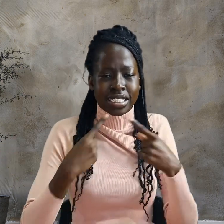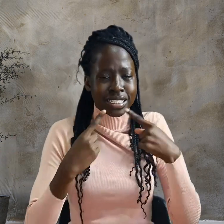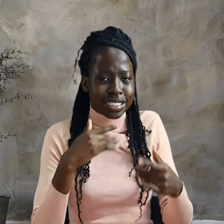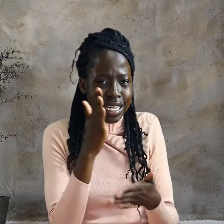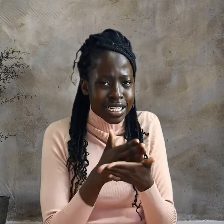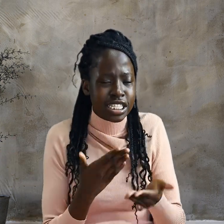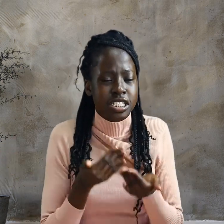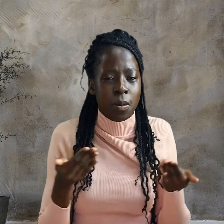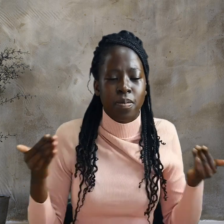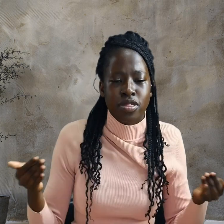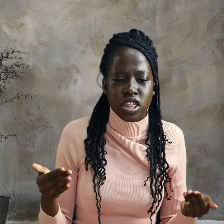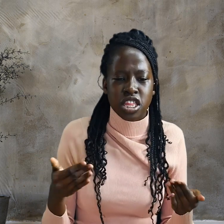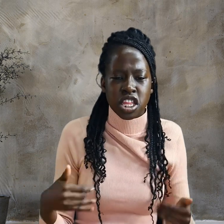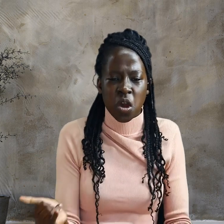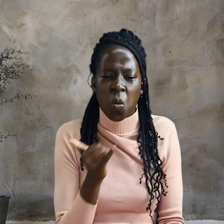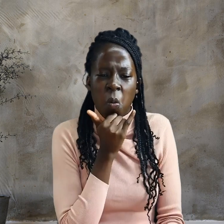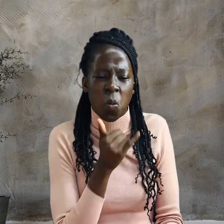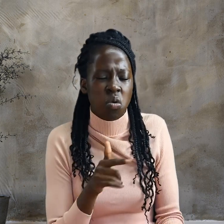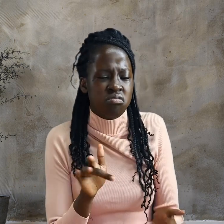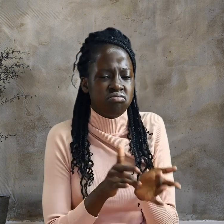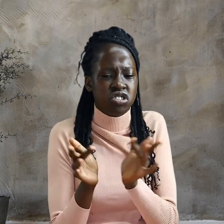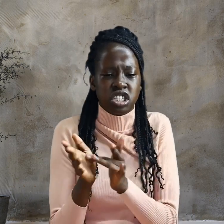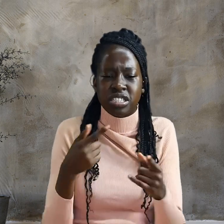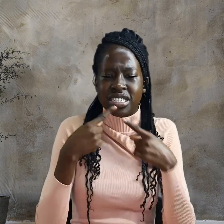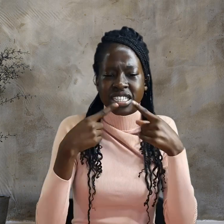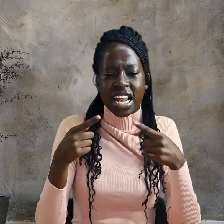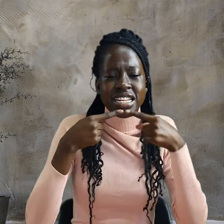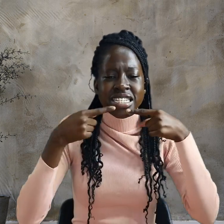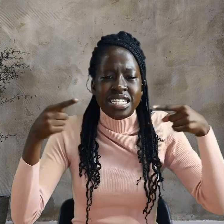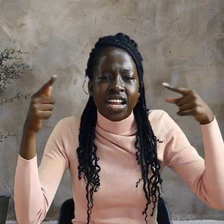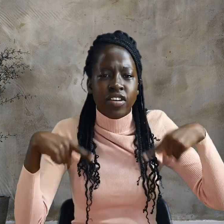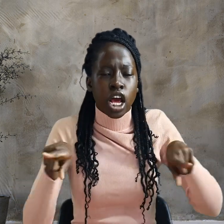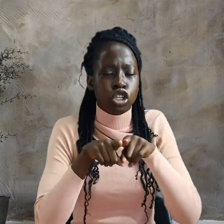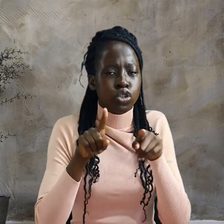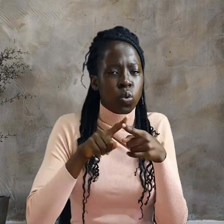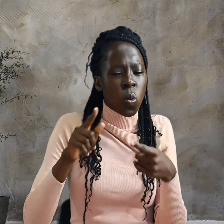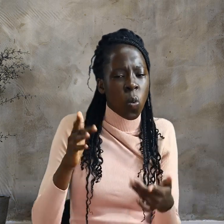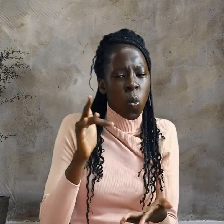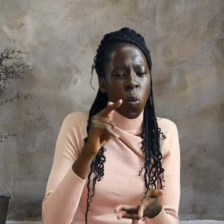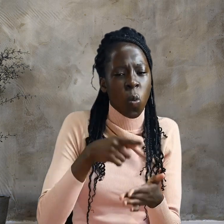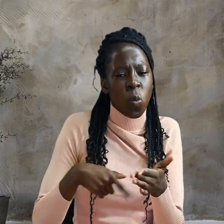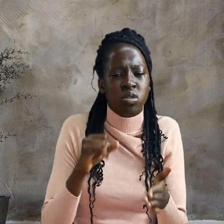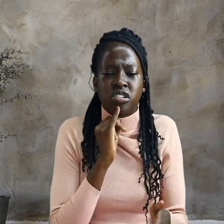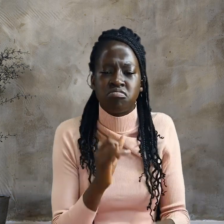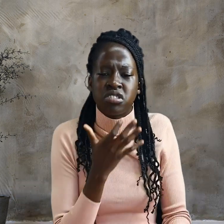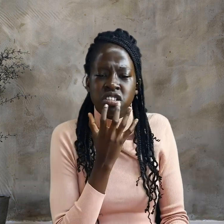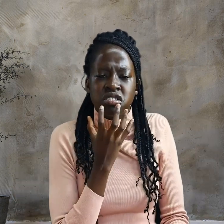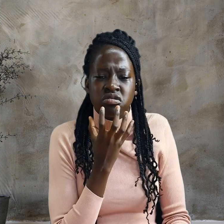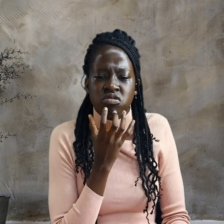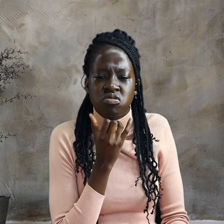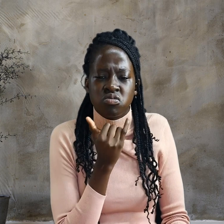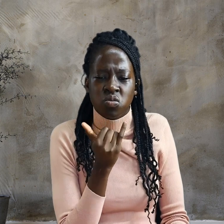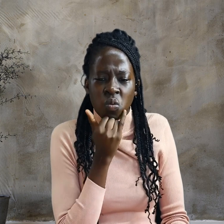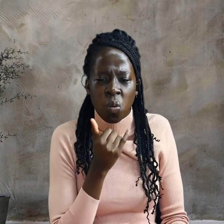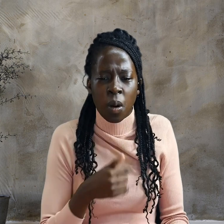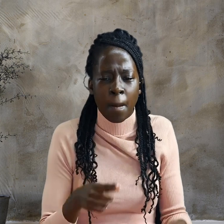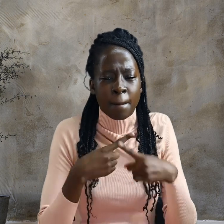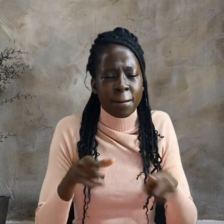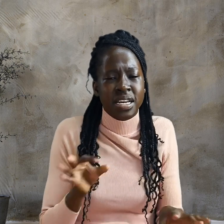replied, testify as to what is wrong. But if I spoke truth, why did you strike me?